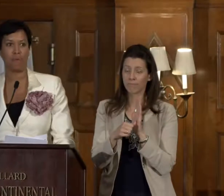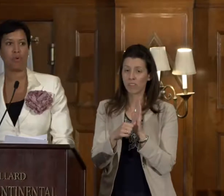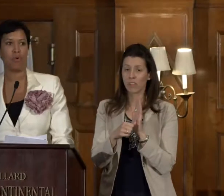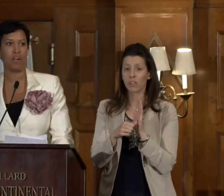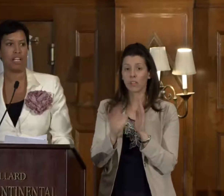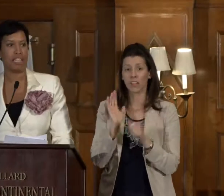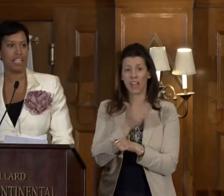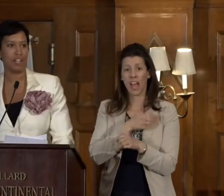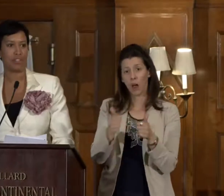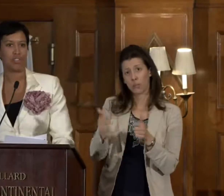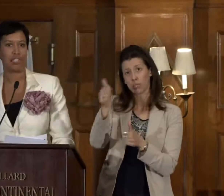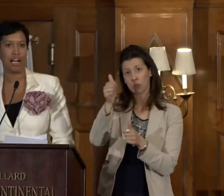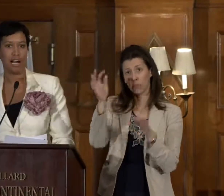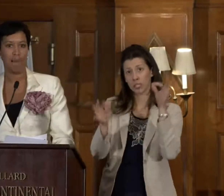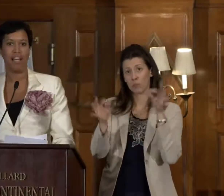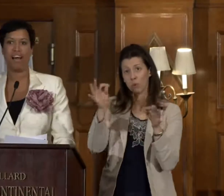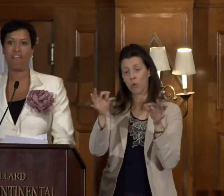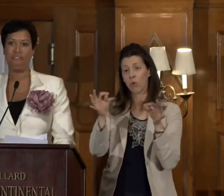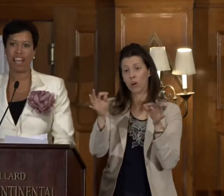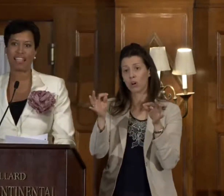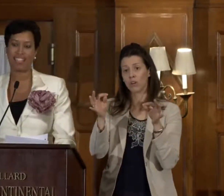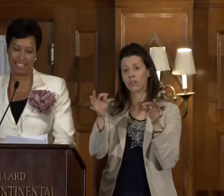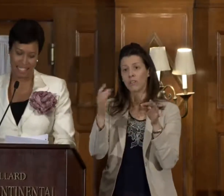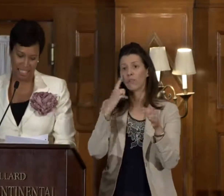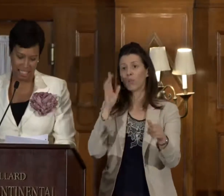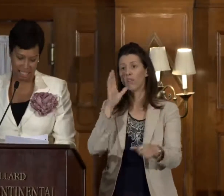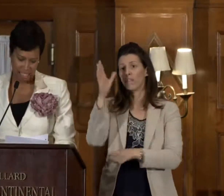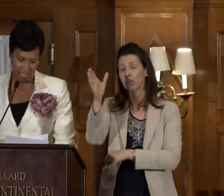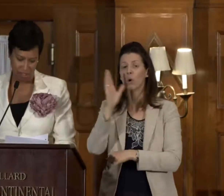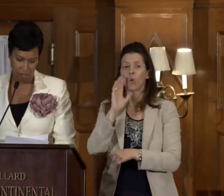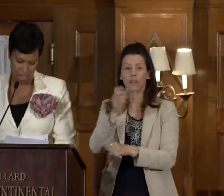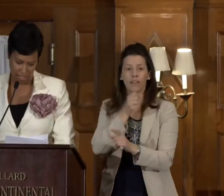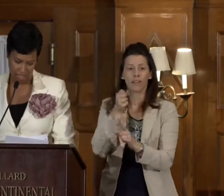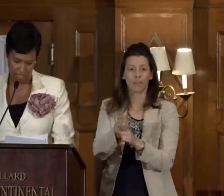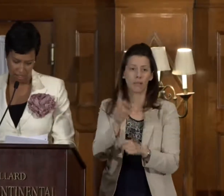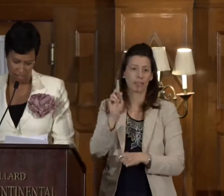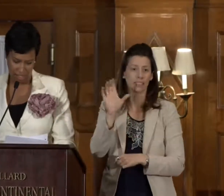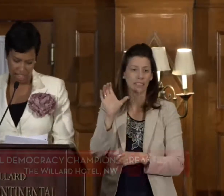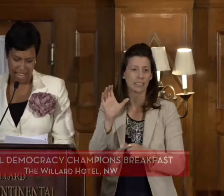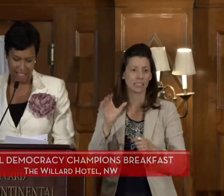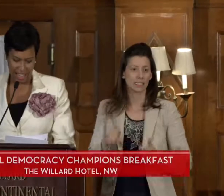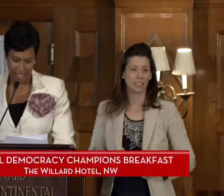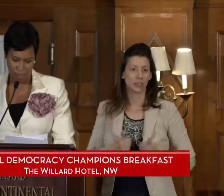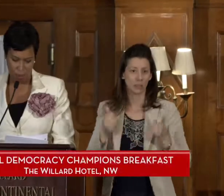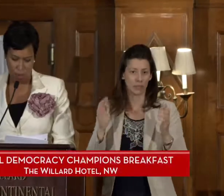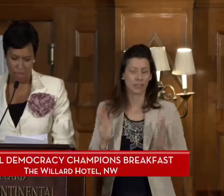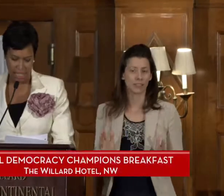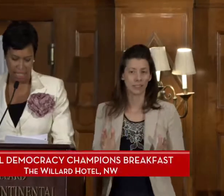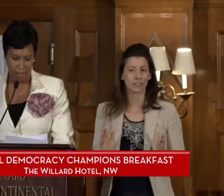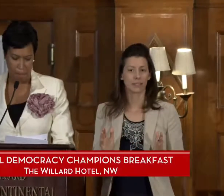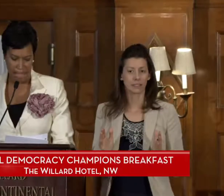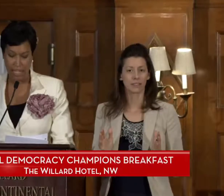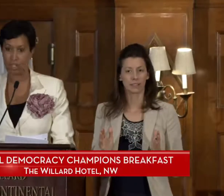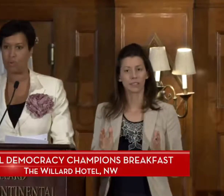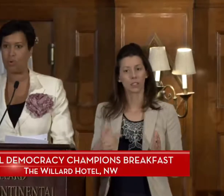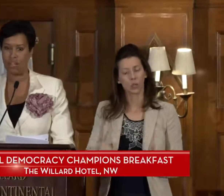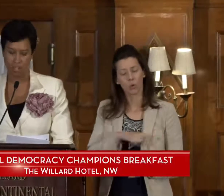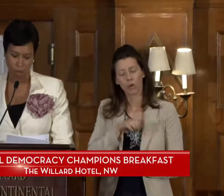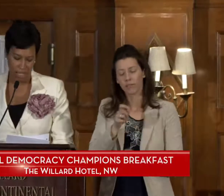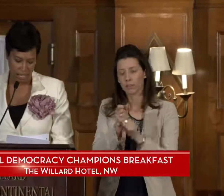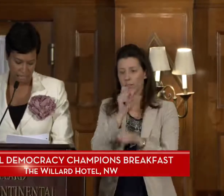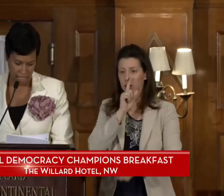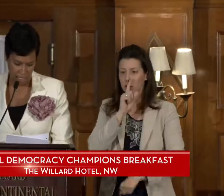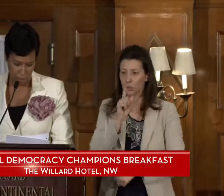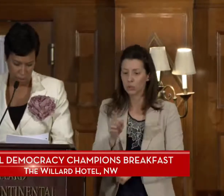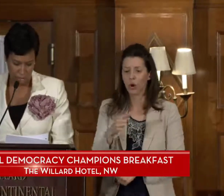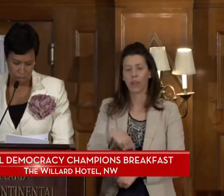our Supreme Court in the years to come affects D.C. residents. And that's what we need to make sure